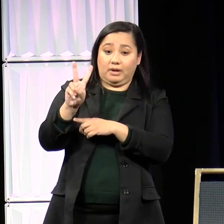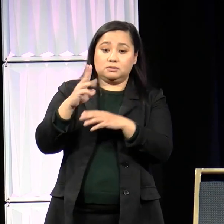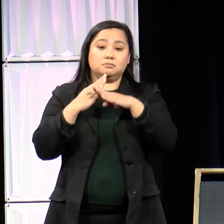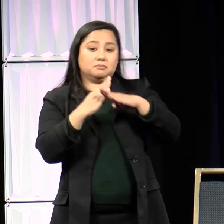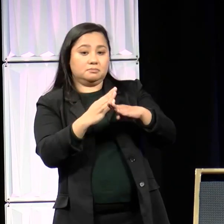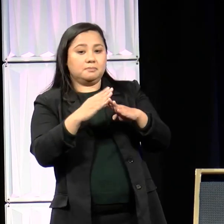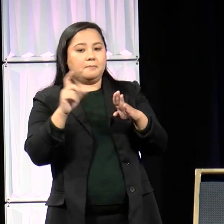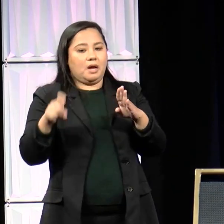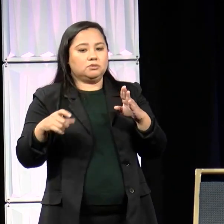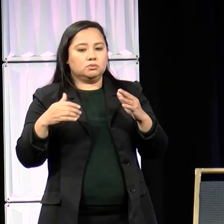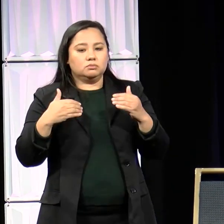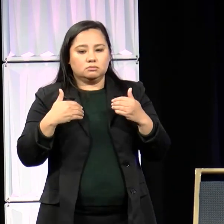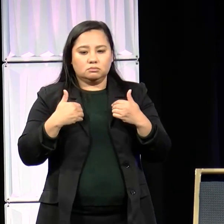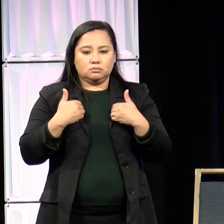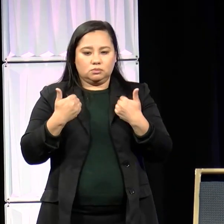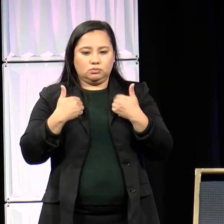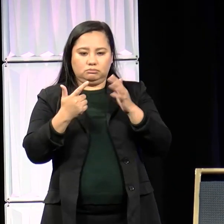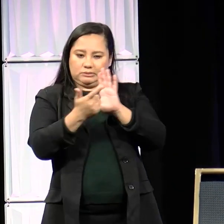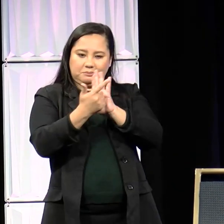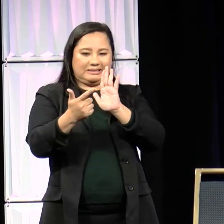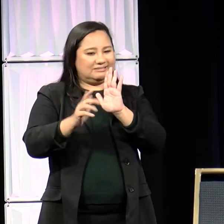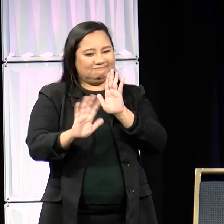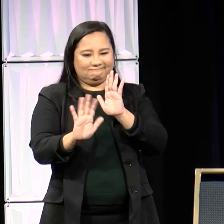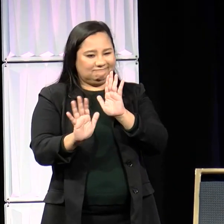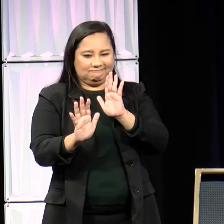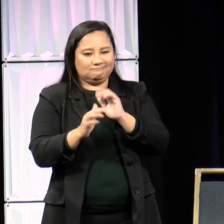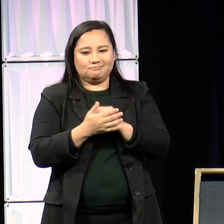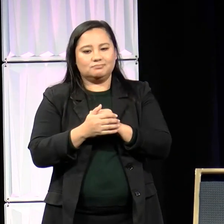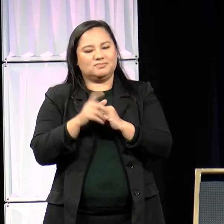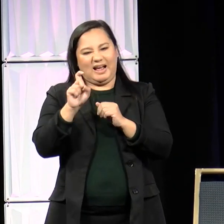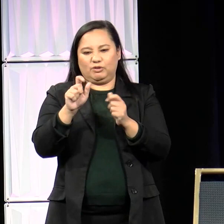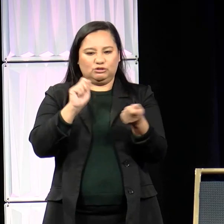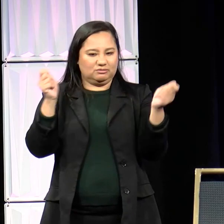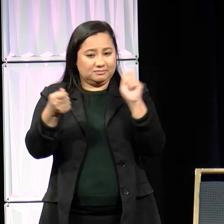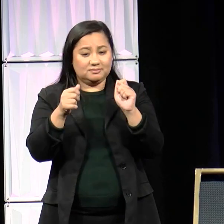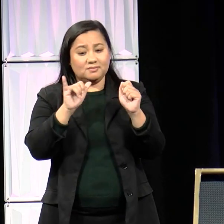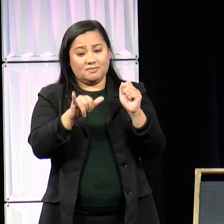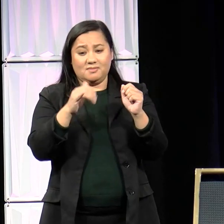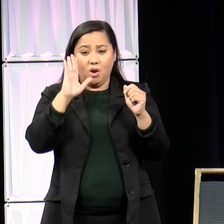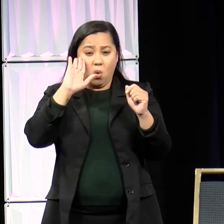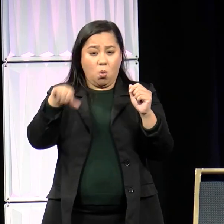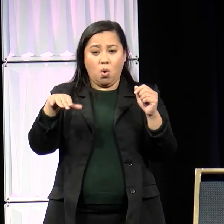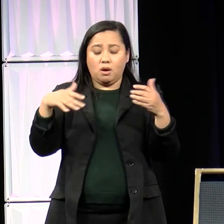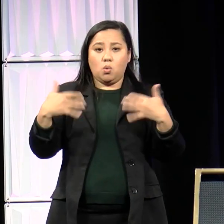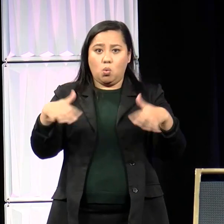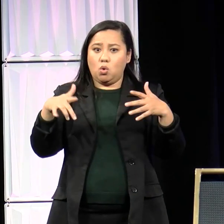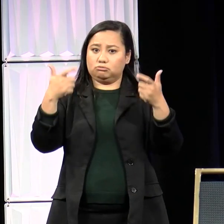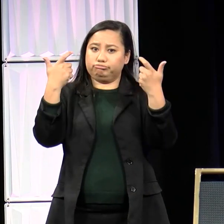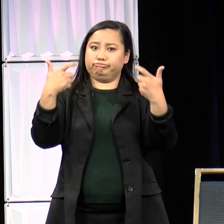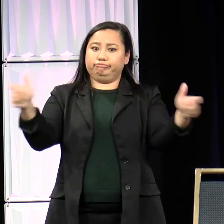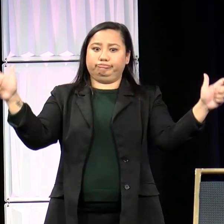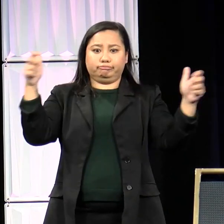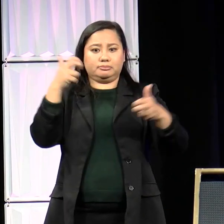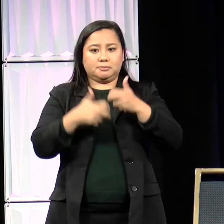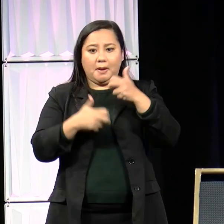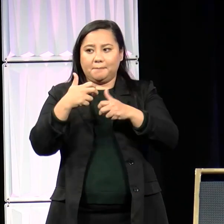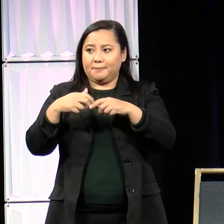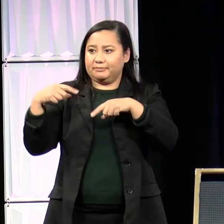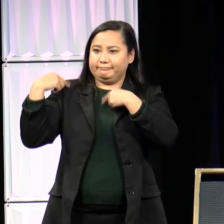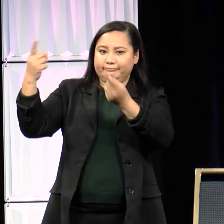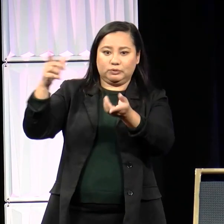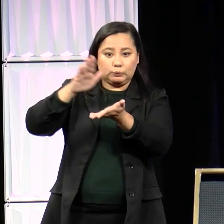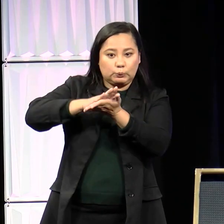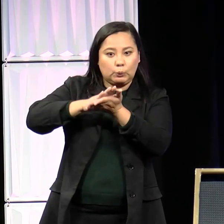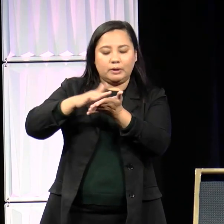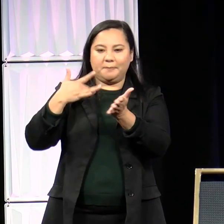criminalization is rampant and poses a huge problem for us. We are criminalized in our schools, communities, and even